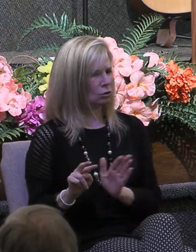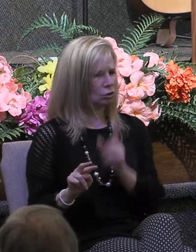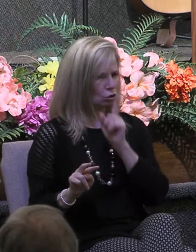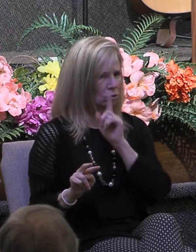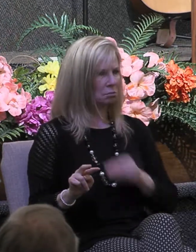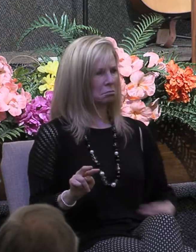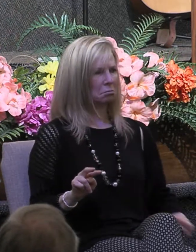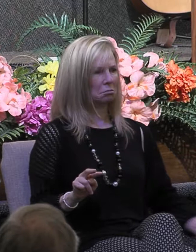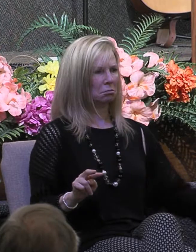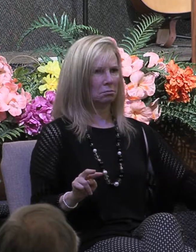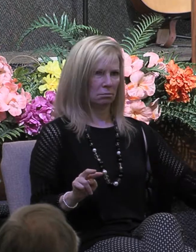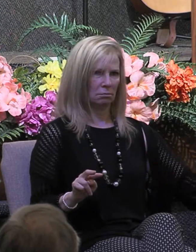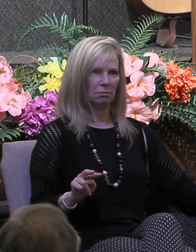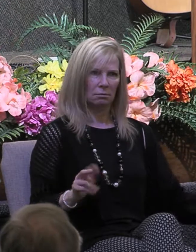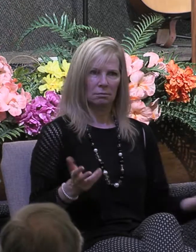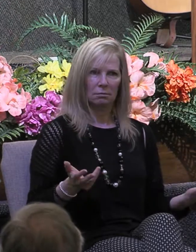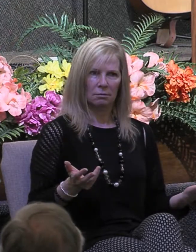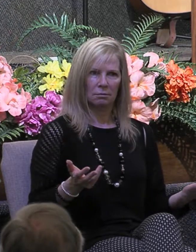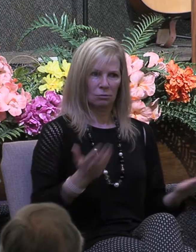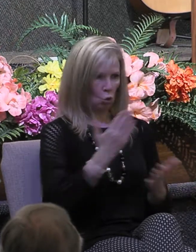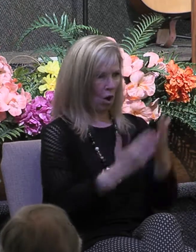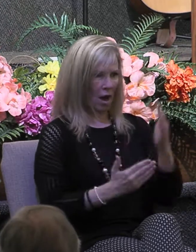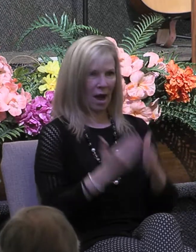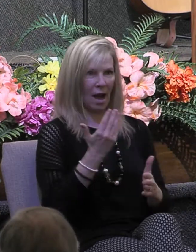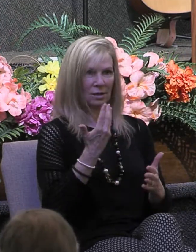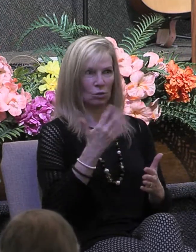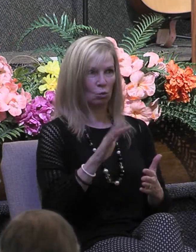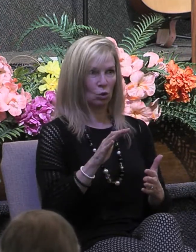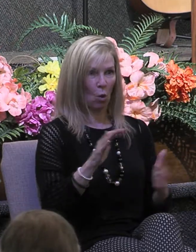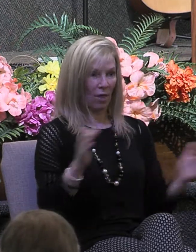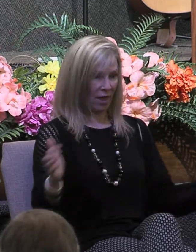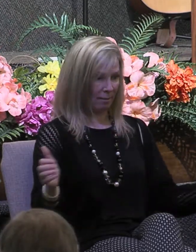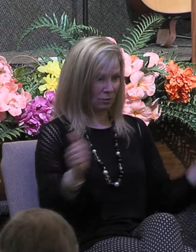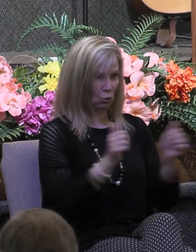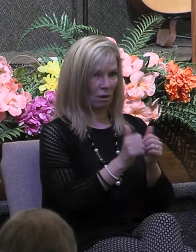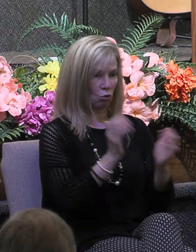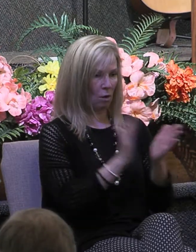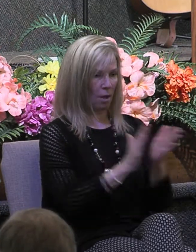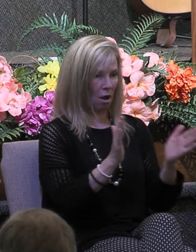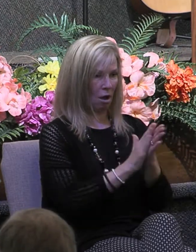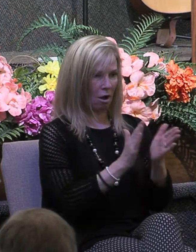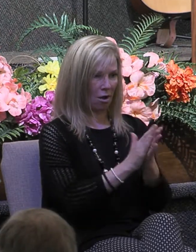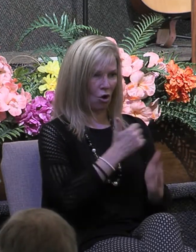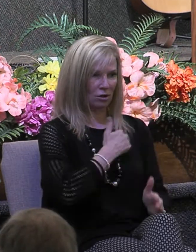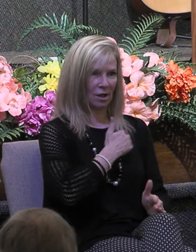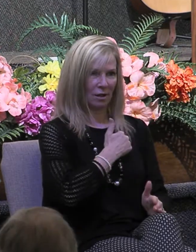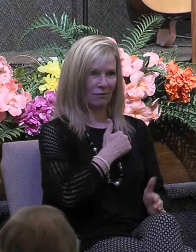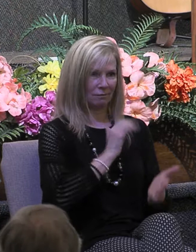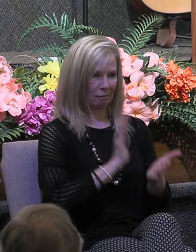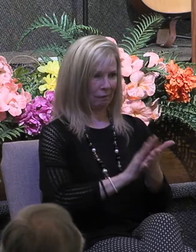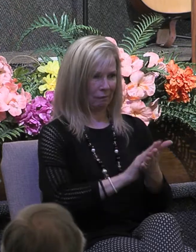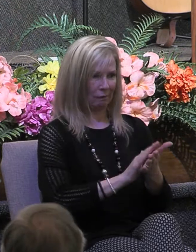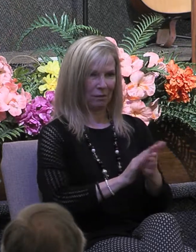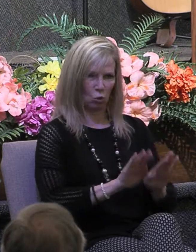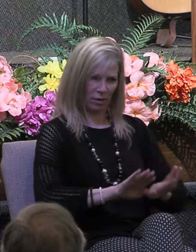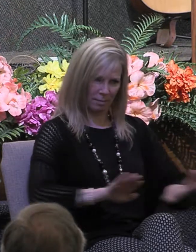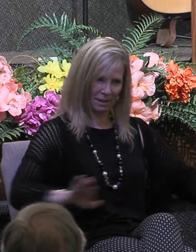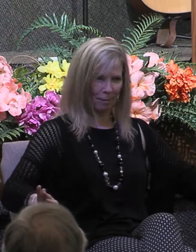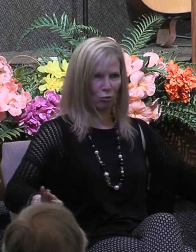is doing lest these hands of ours should come together to applaud ourselves now this doesn't mean that